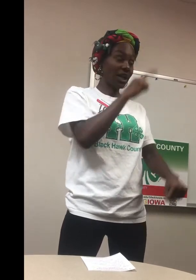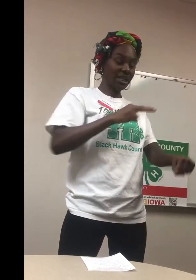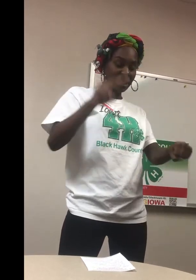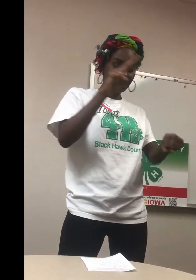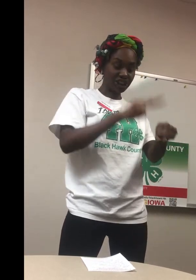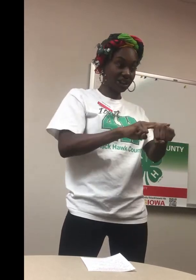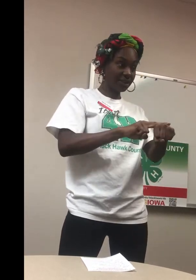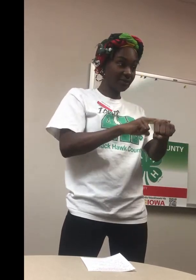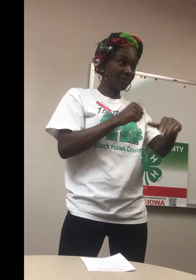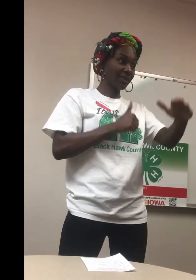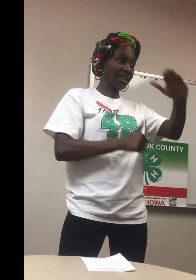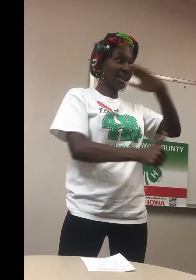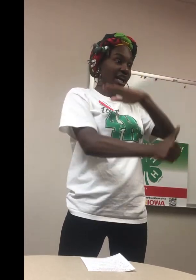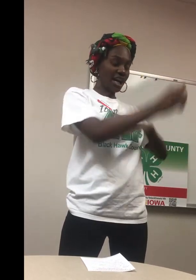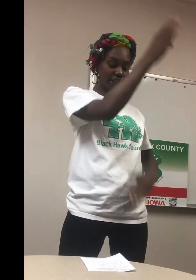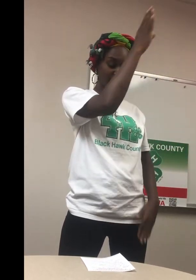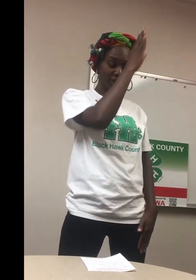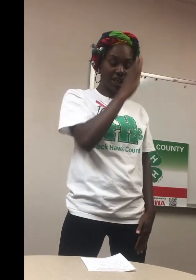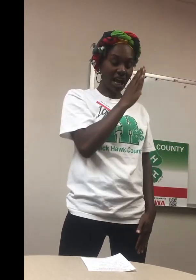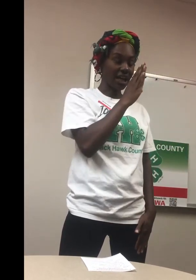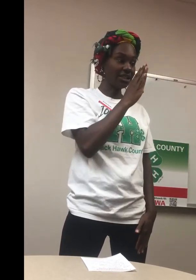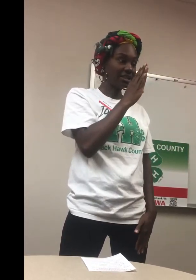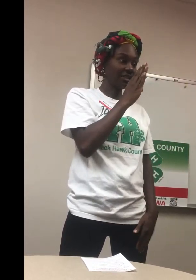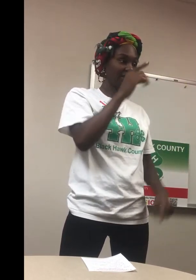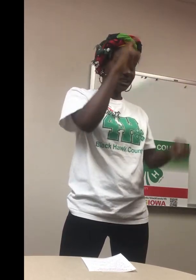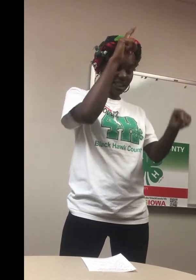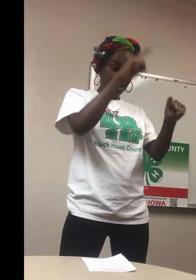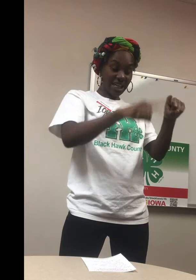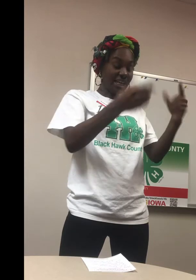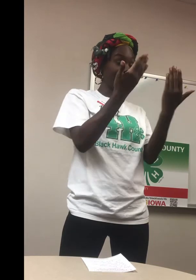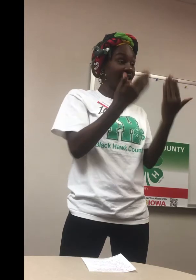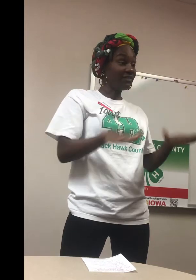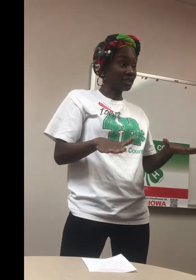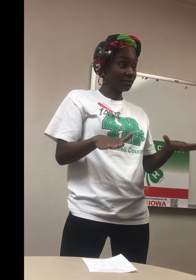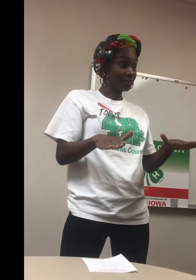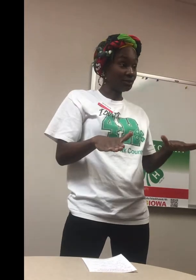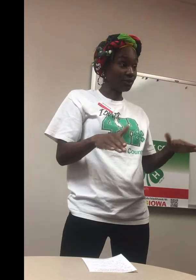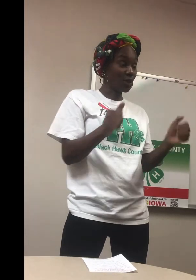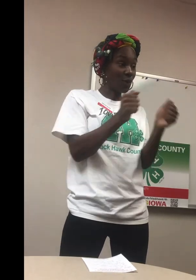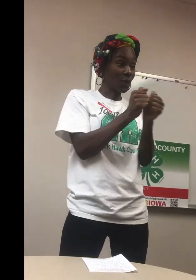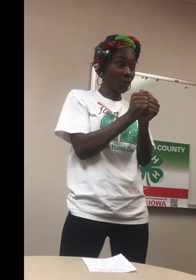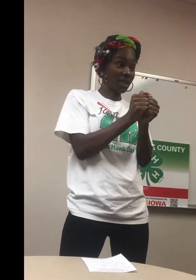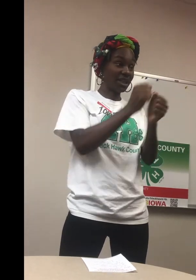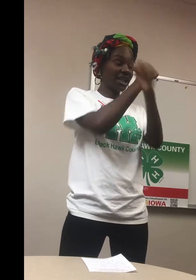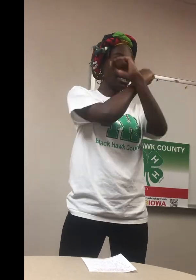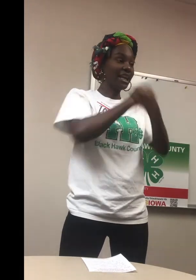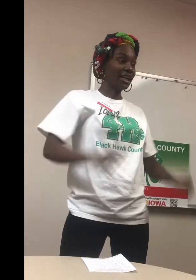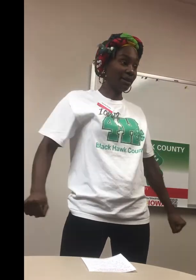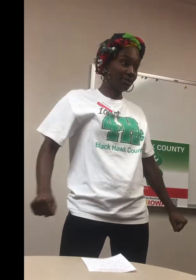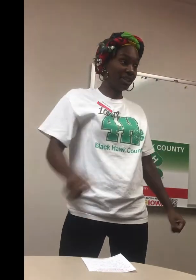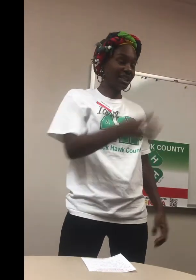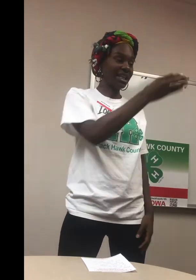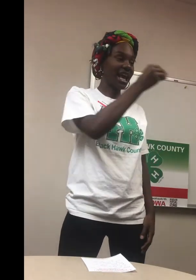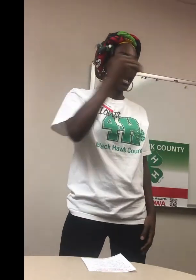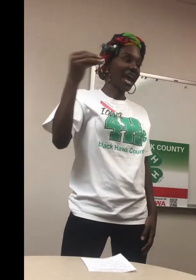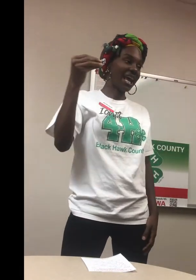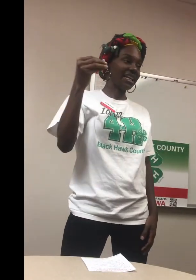one nation, under God, individual, with liberty and